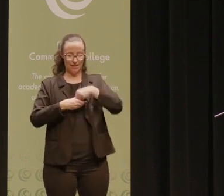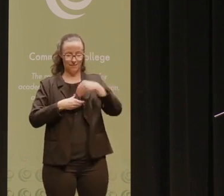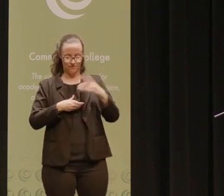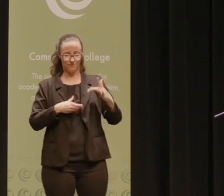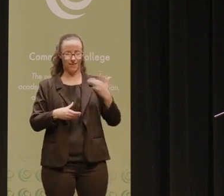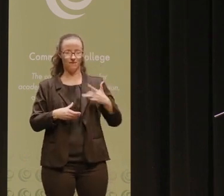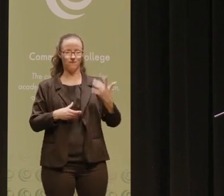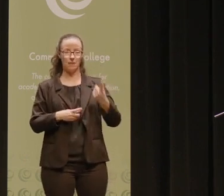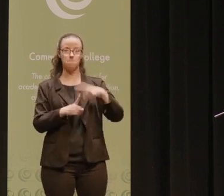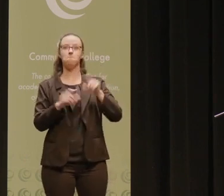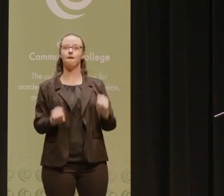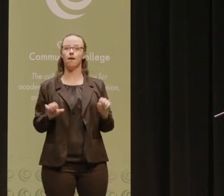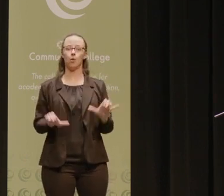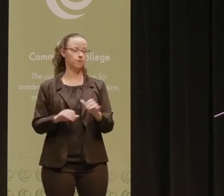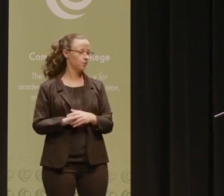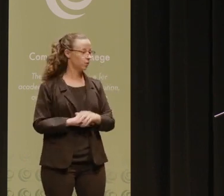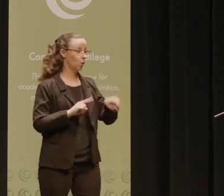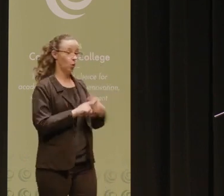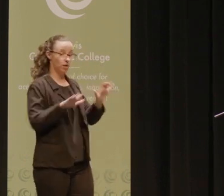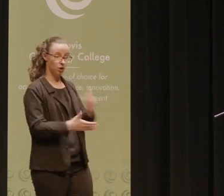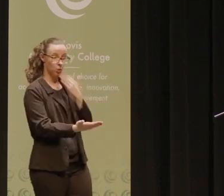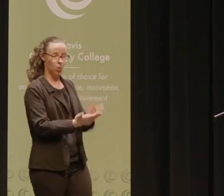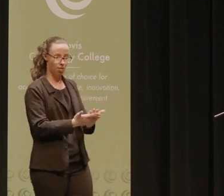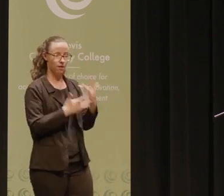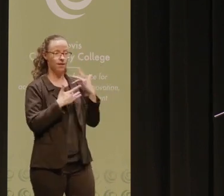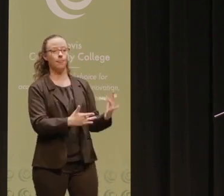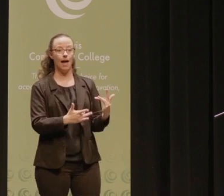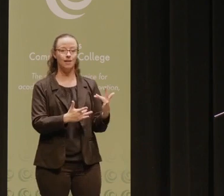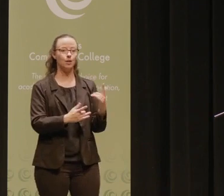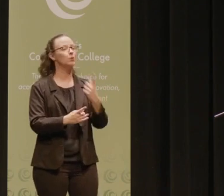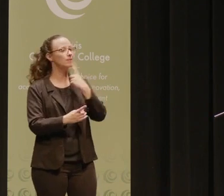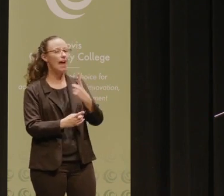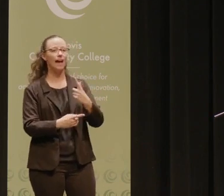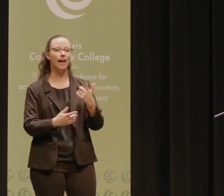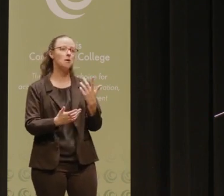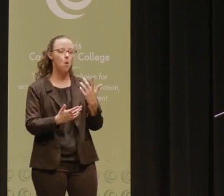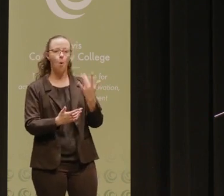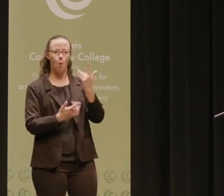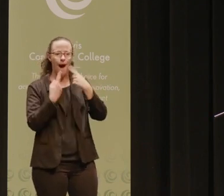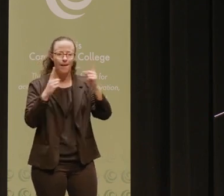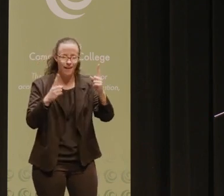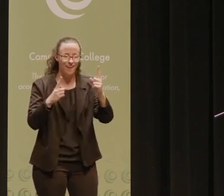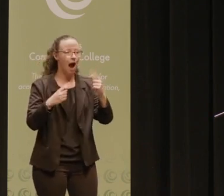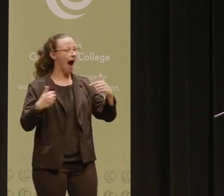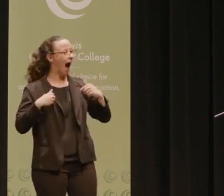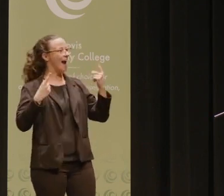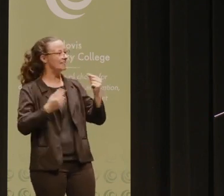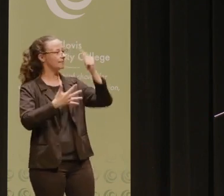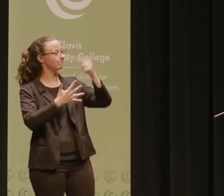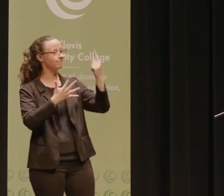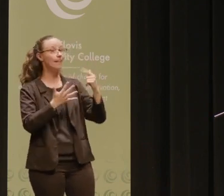control. When they do well, they are likely to attribute their success to factors that were fully within their control,